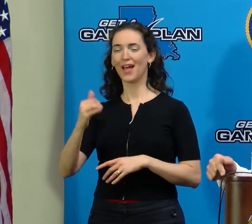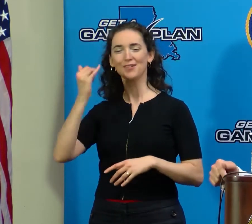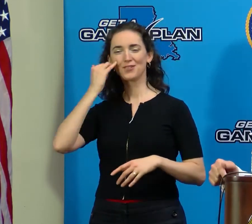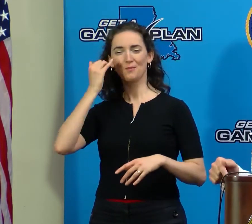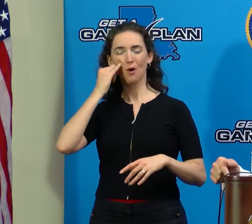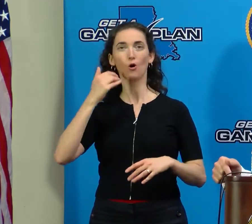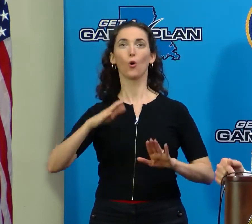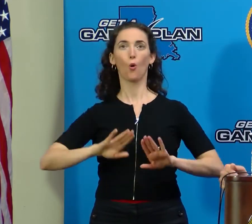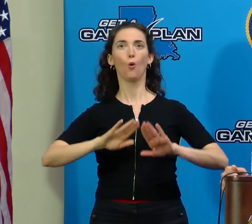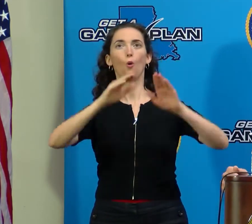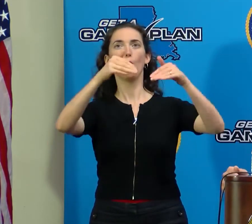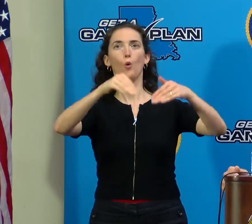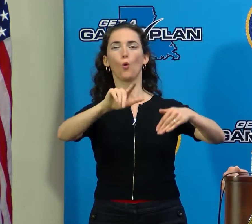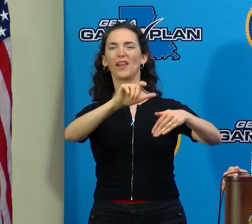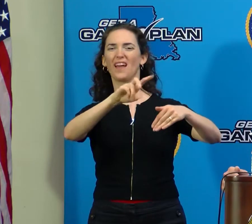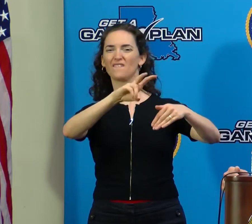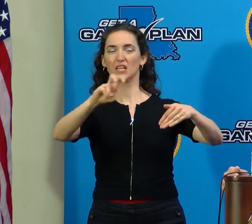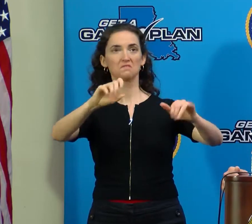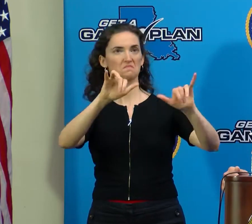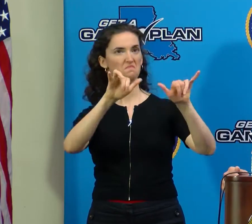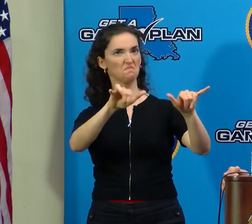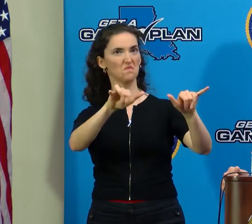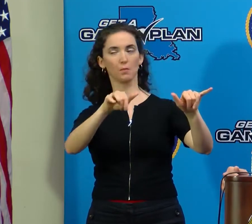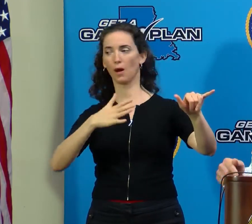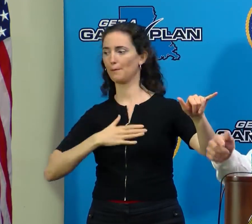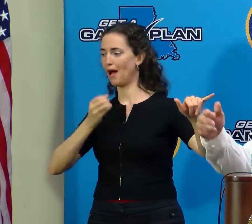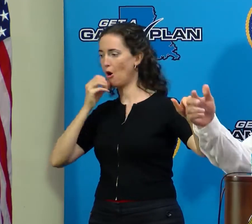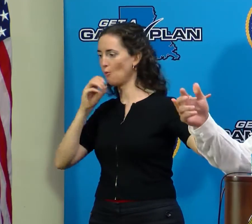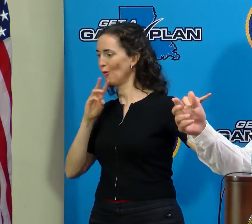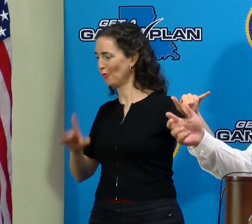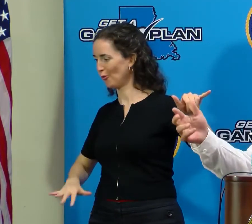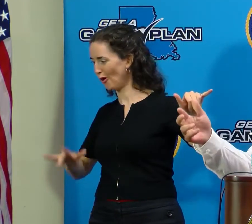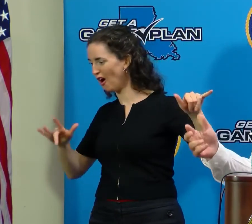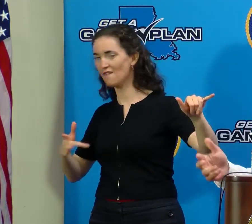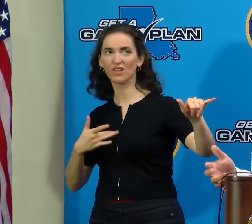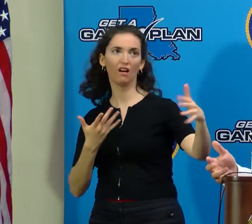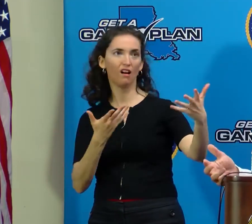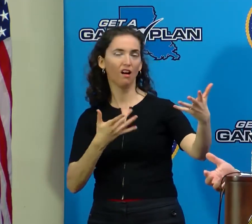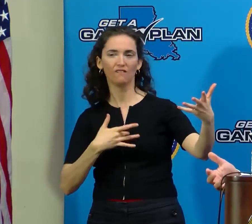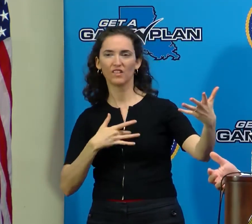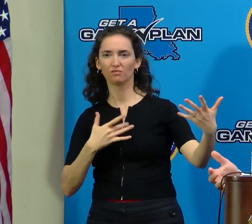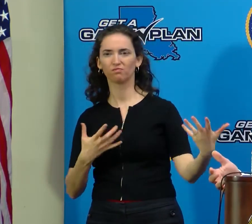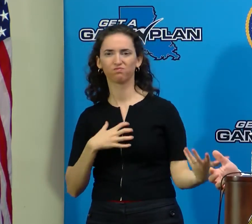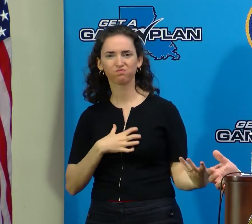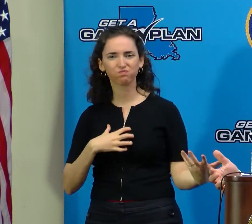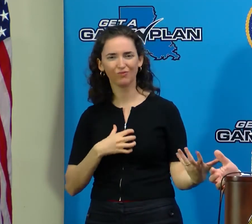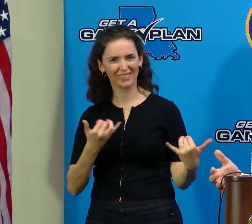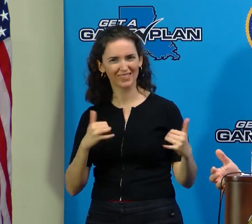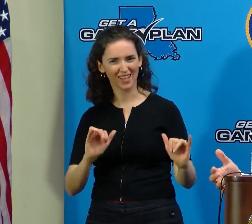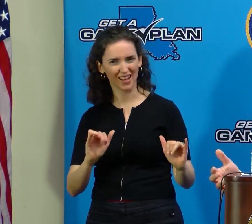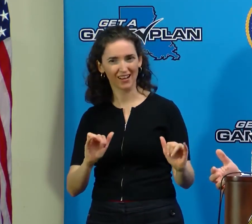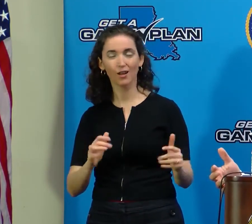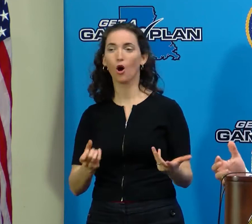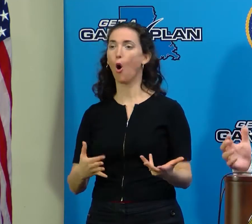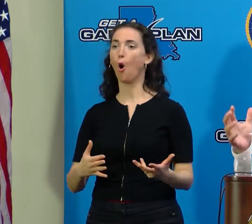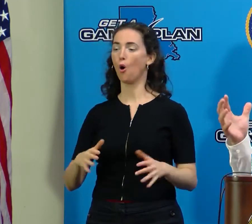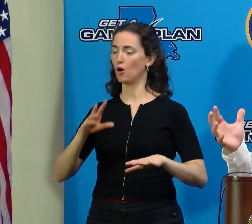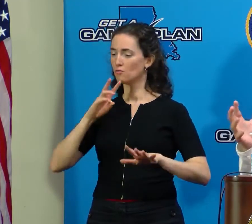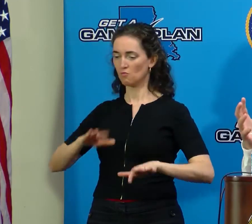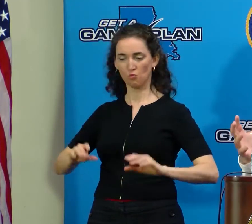their homes took water. And if your home didn't take water, but you lost your roof or your walls because of the wind, you know,